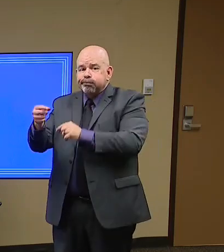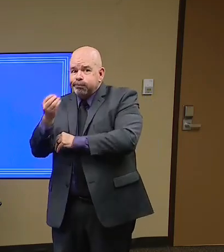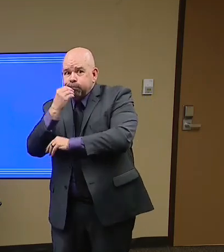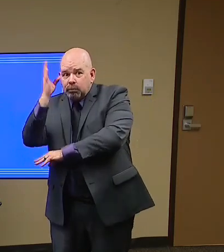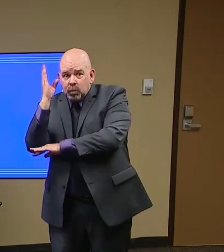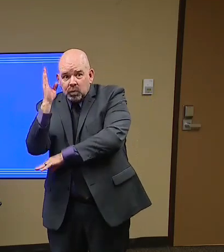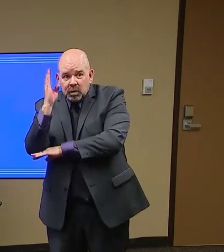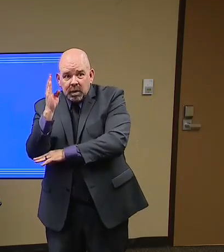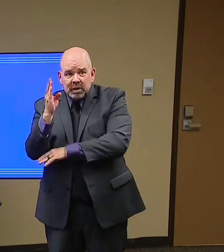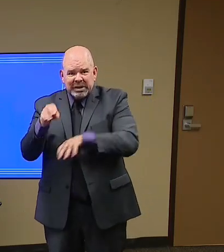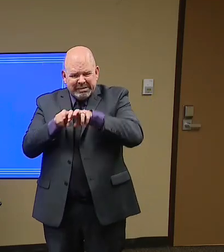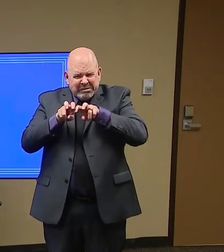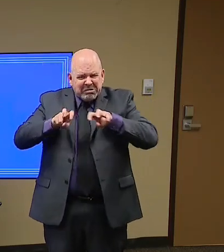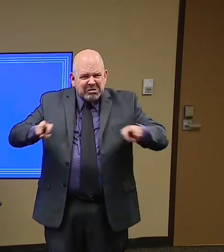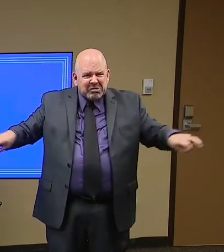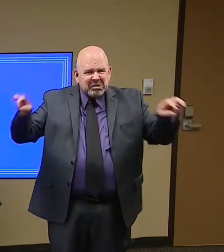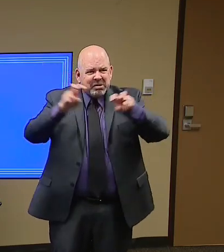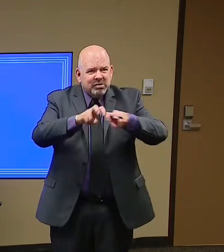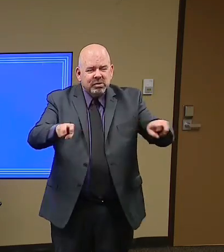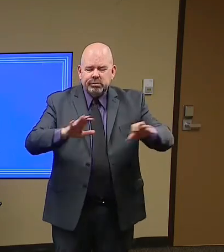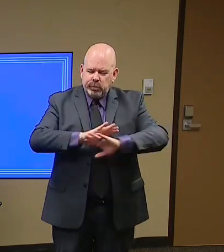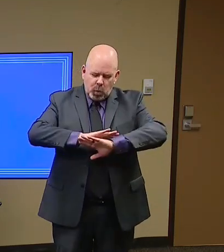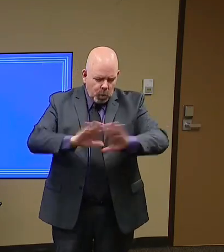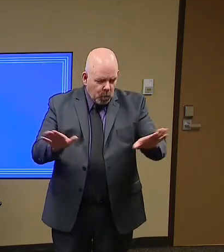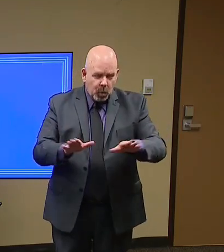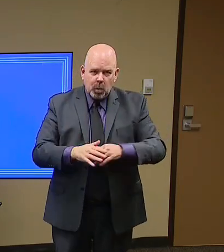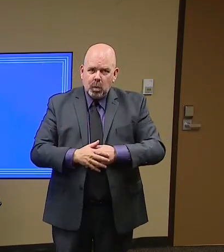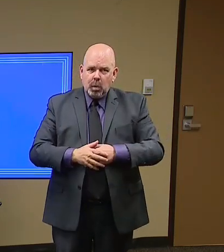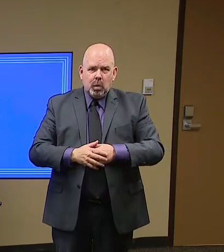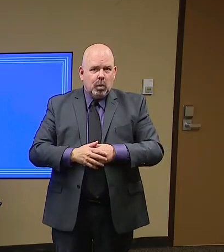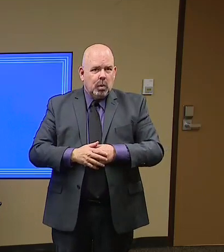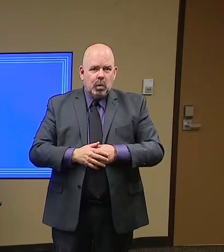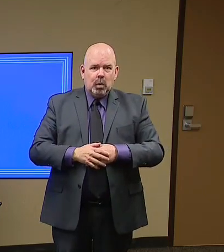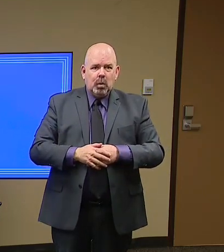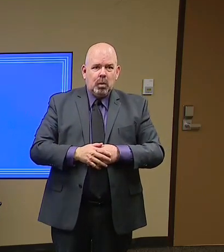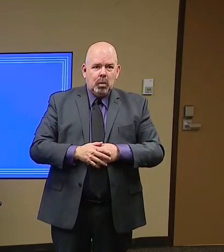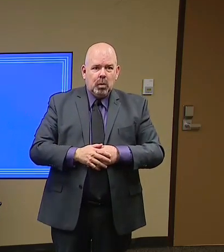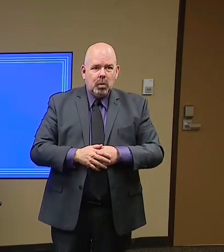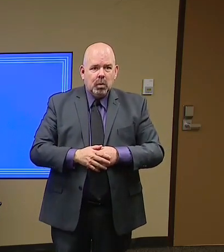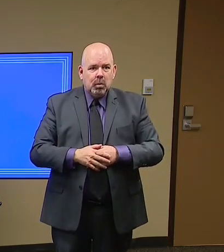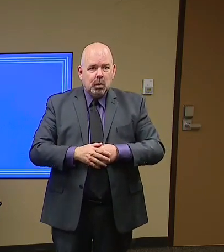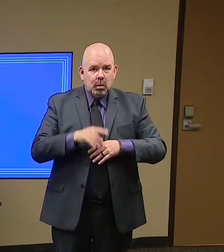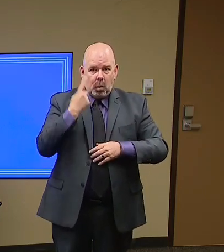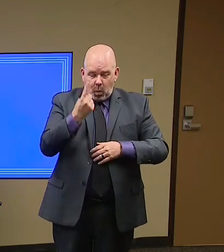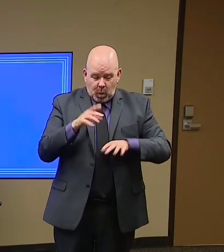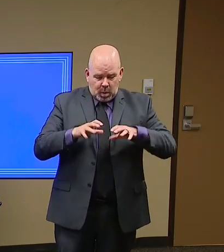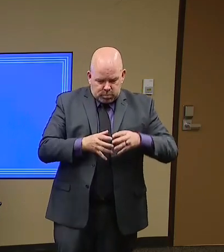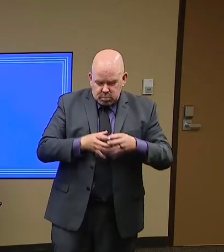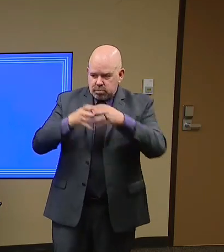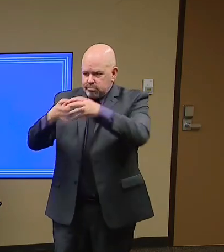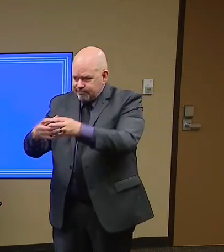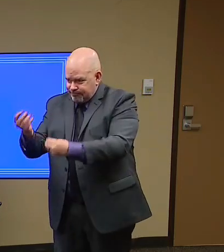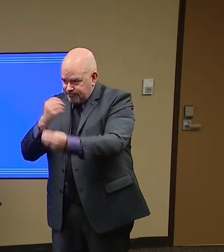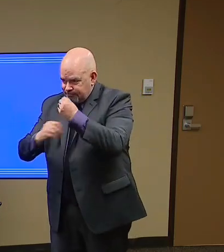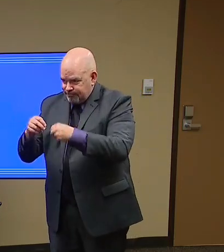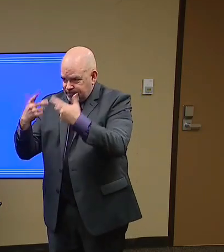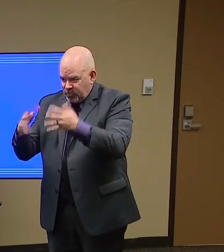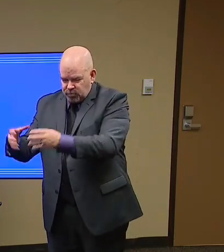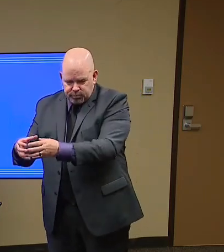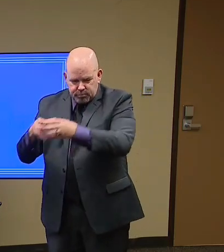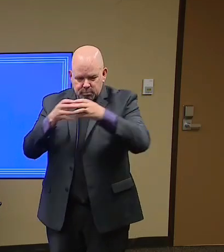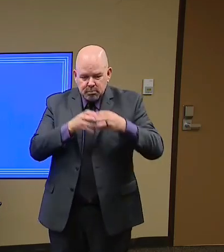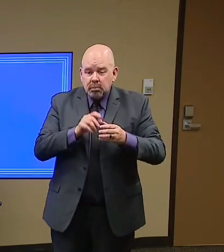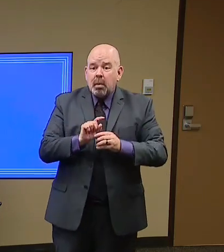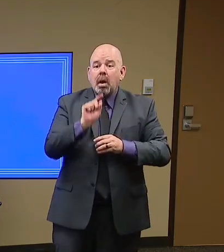dallascountycovid.org, but the CDC has a whole list of things to look for and to push for as a